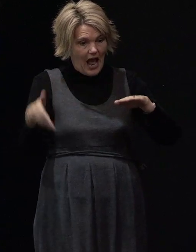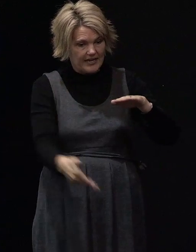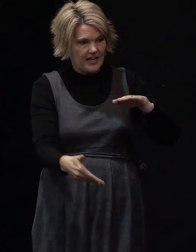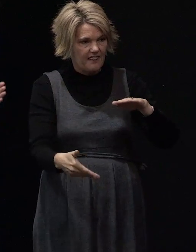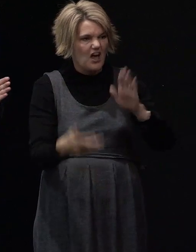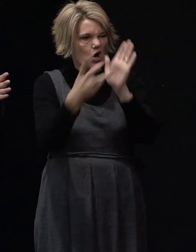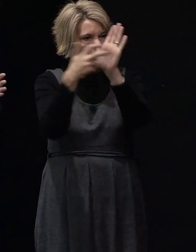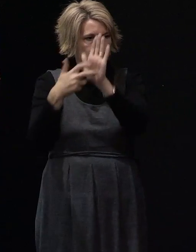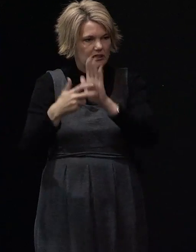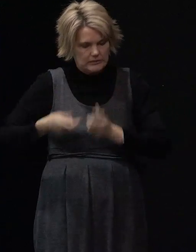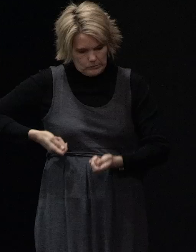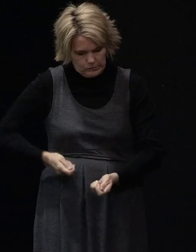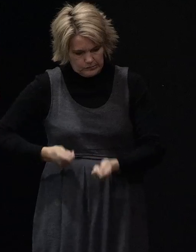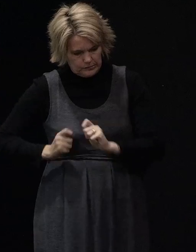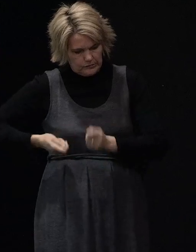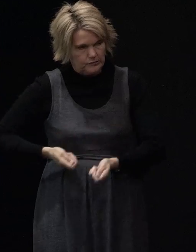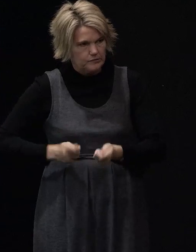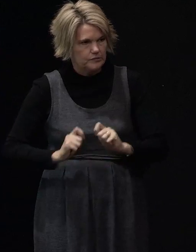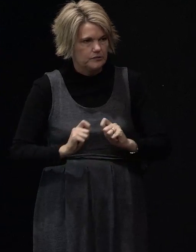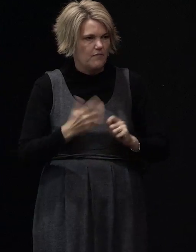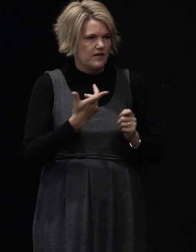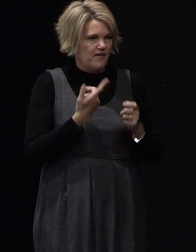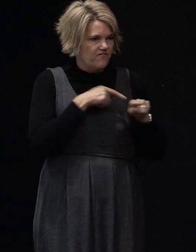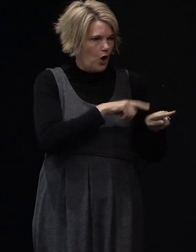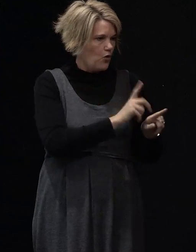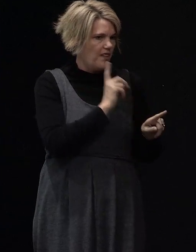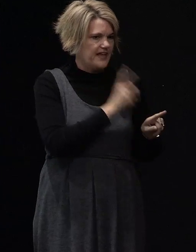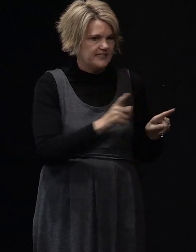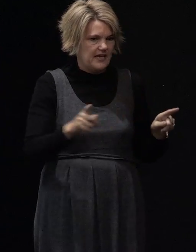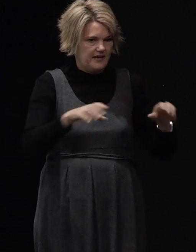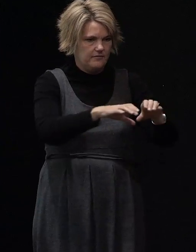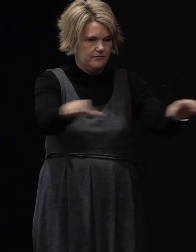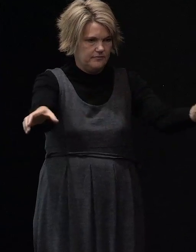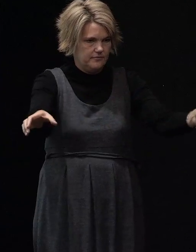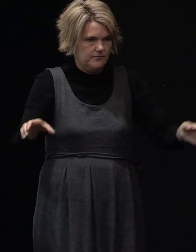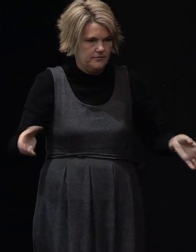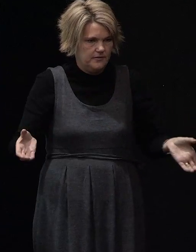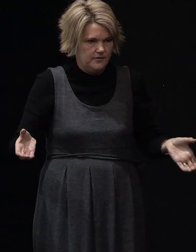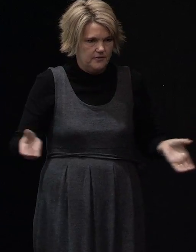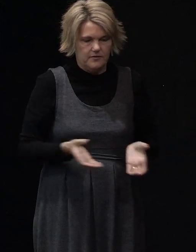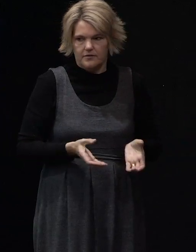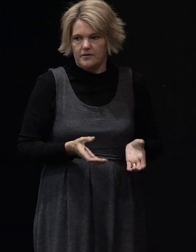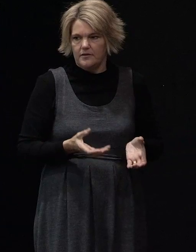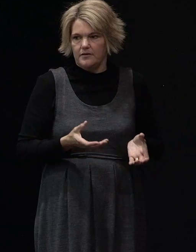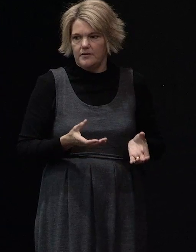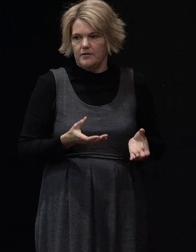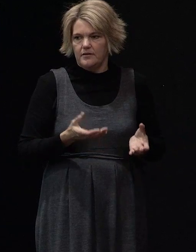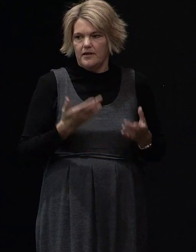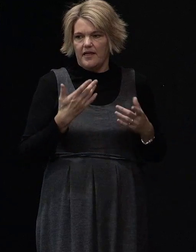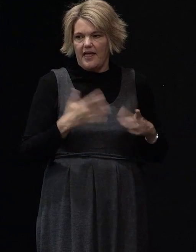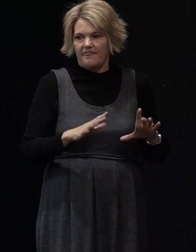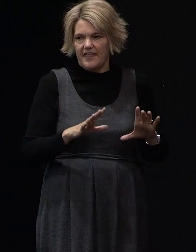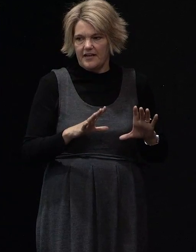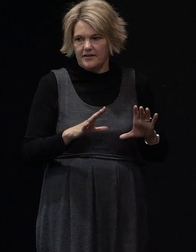according to what the engineer says about that square, about that deep, pour concrete. They'll leave a slot in that concrete to enable